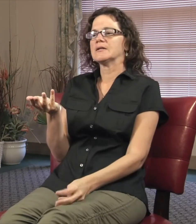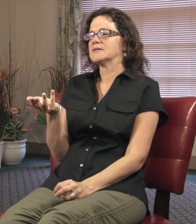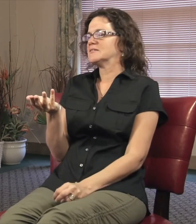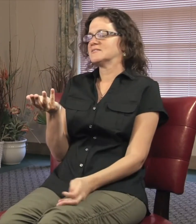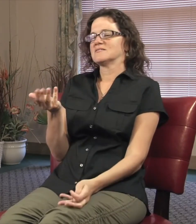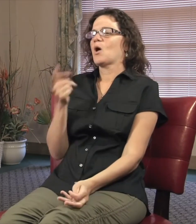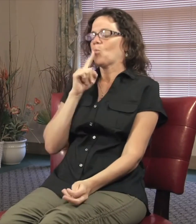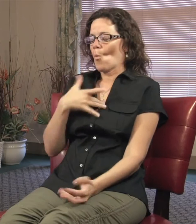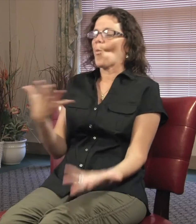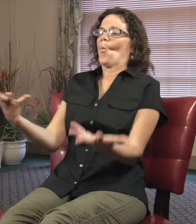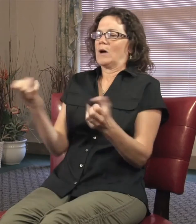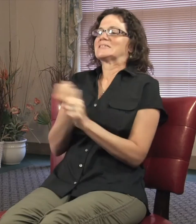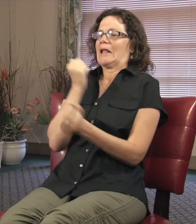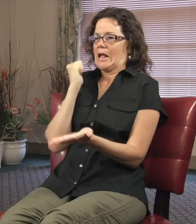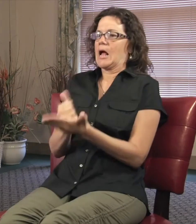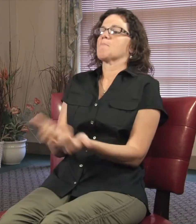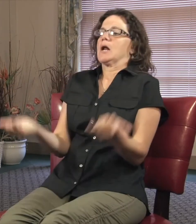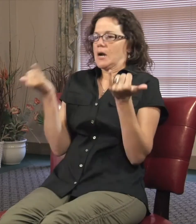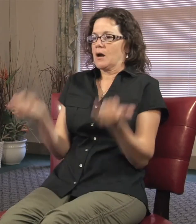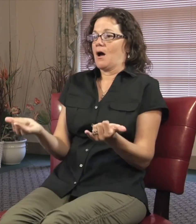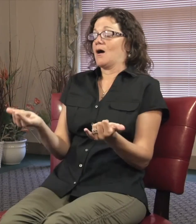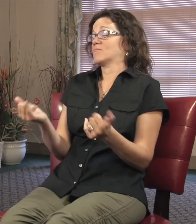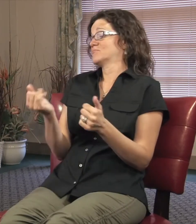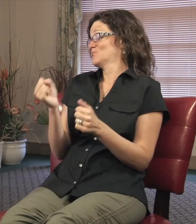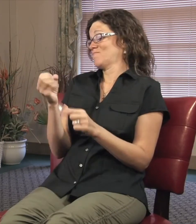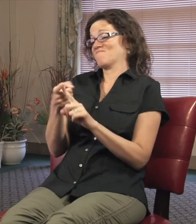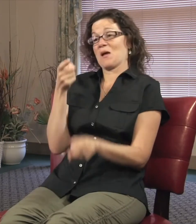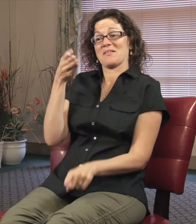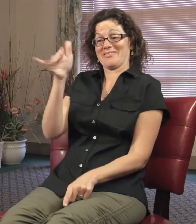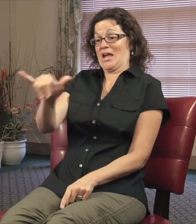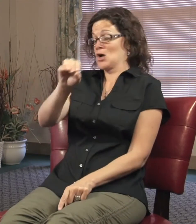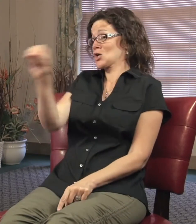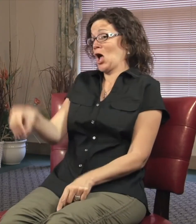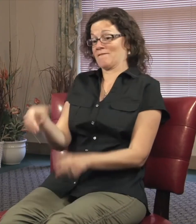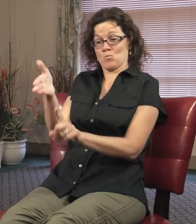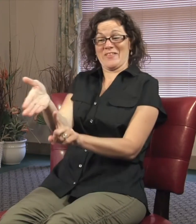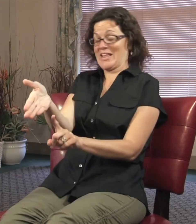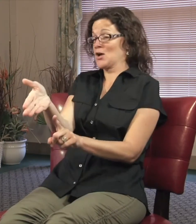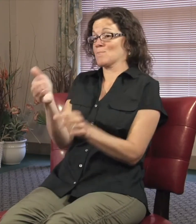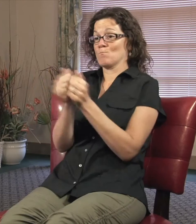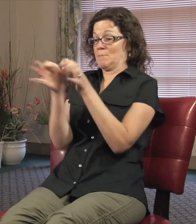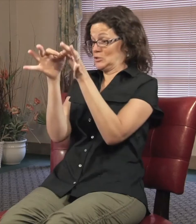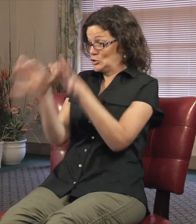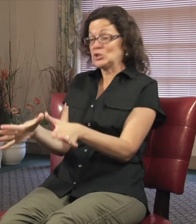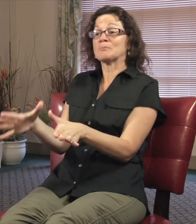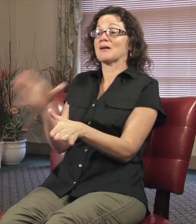And I really needed help now. And at that appointment, at that office with the interpreter and the